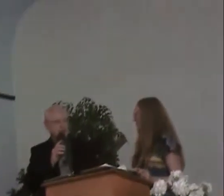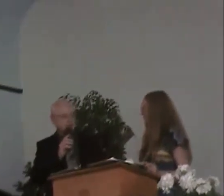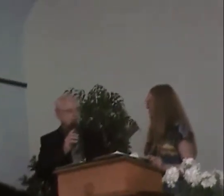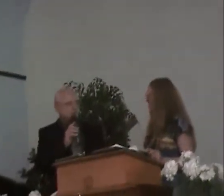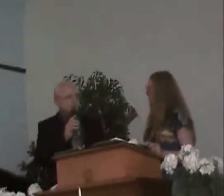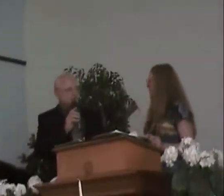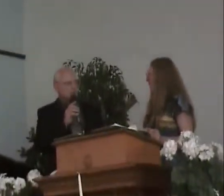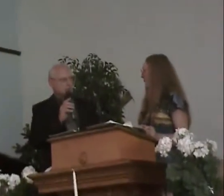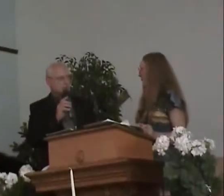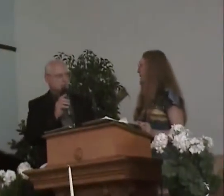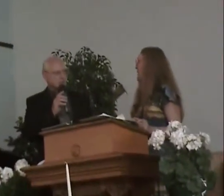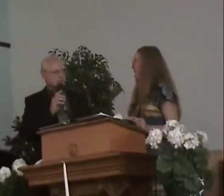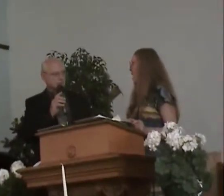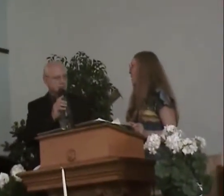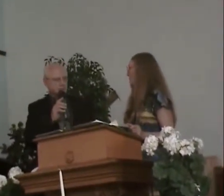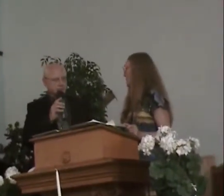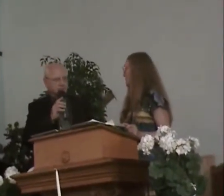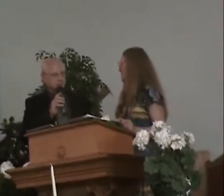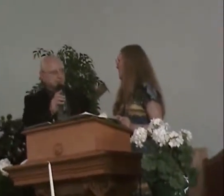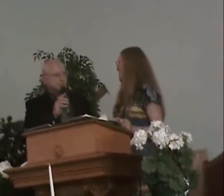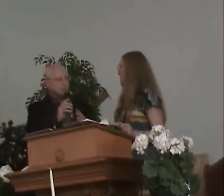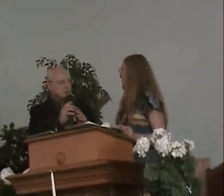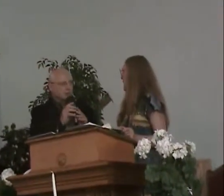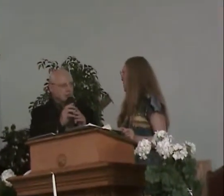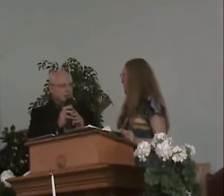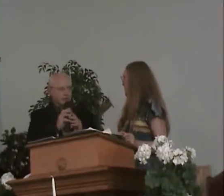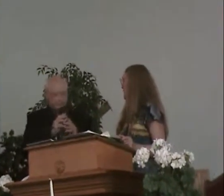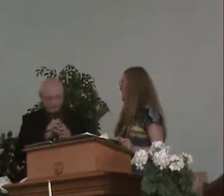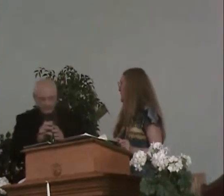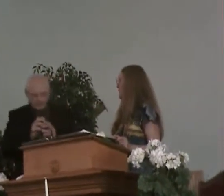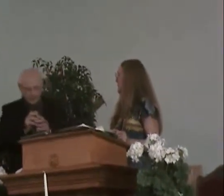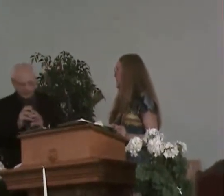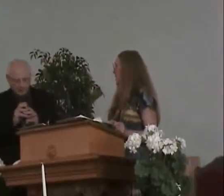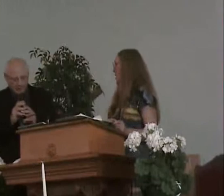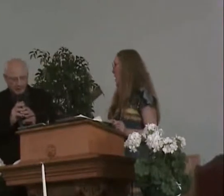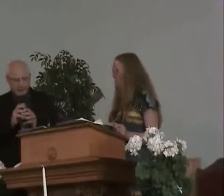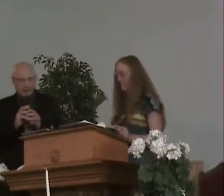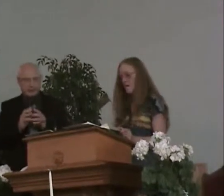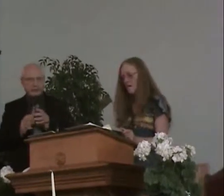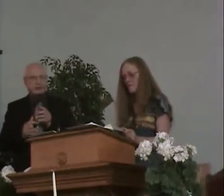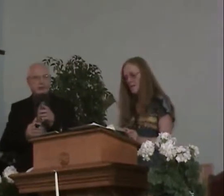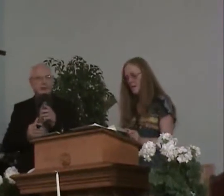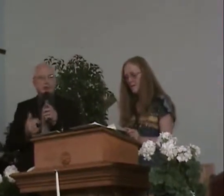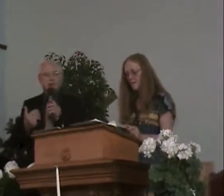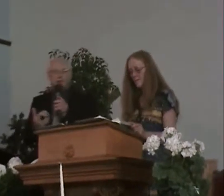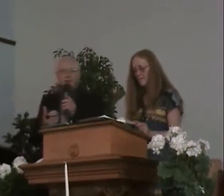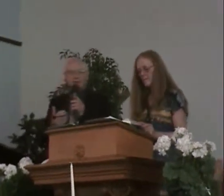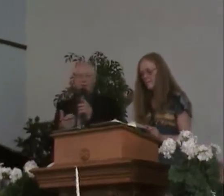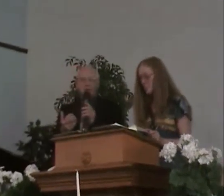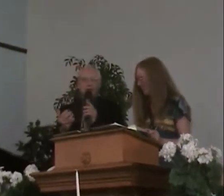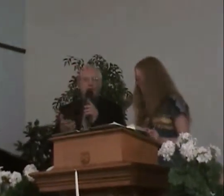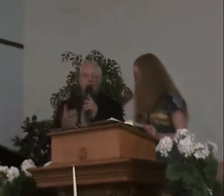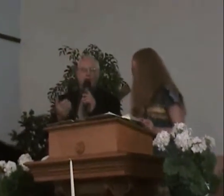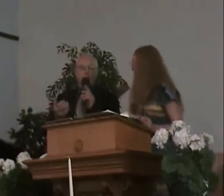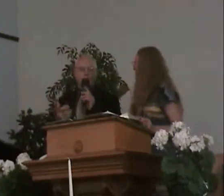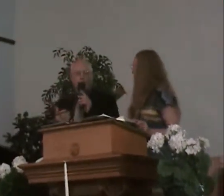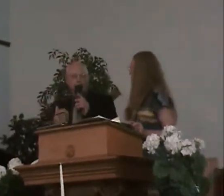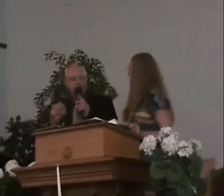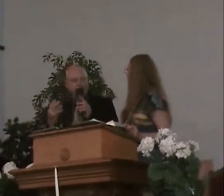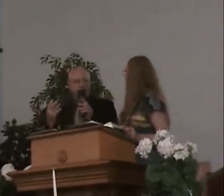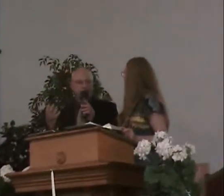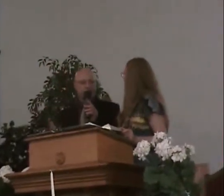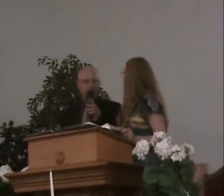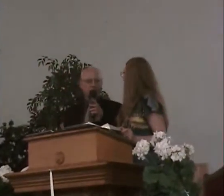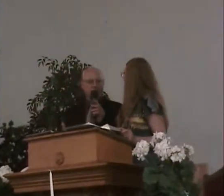in eternity? He wants all to come to repentance, all to come to him. So God is not